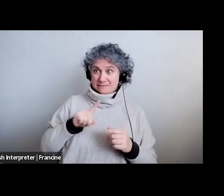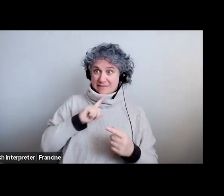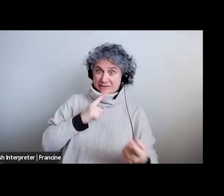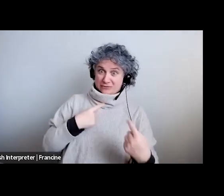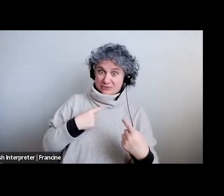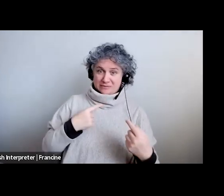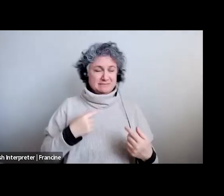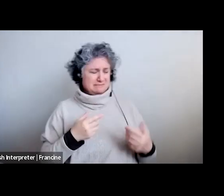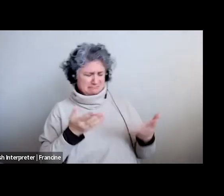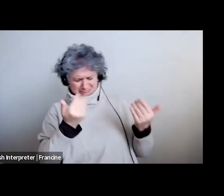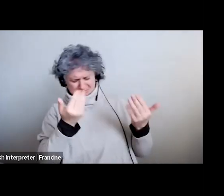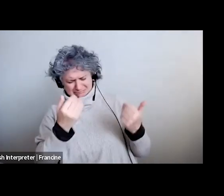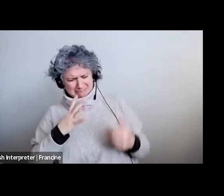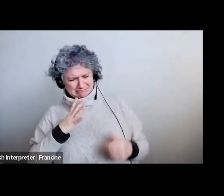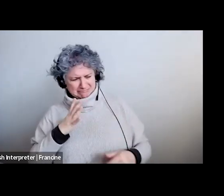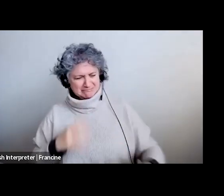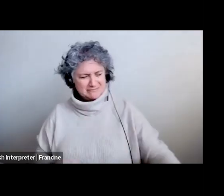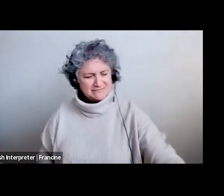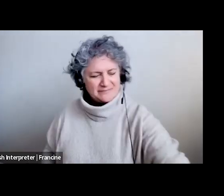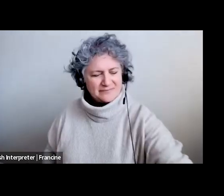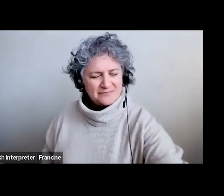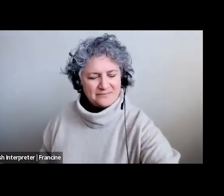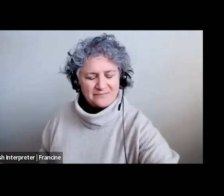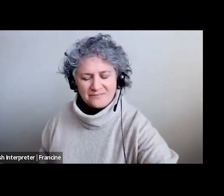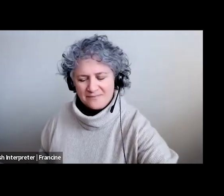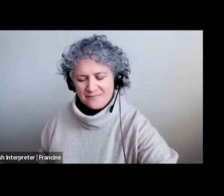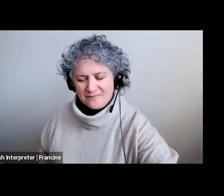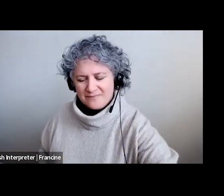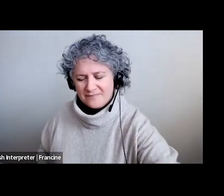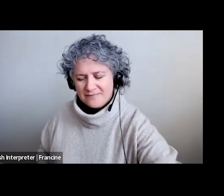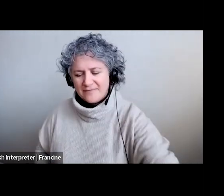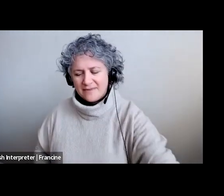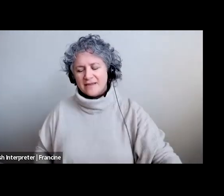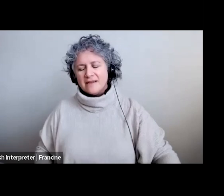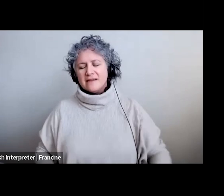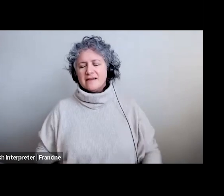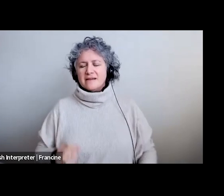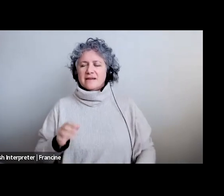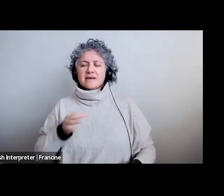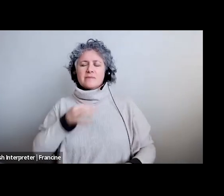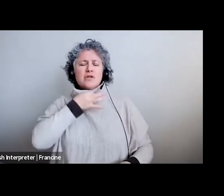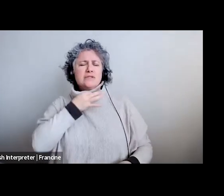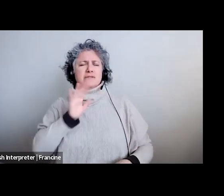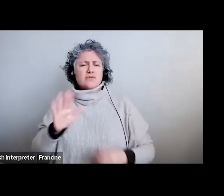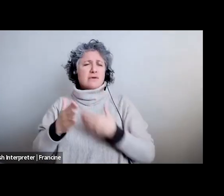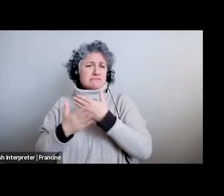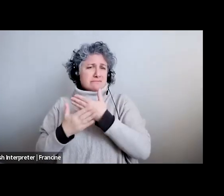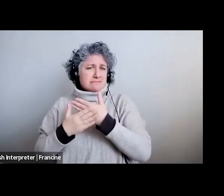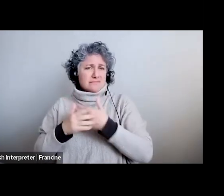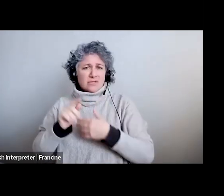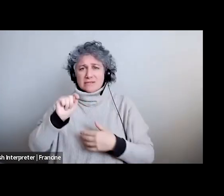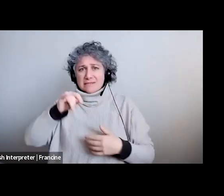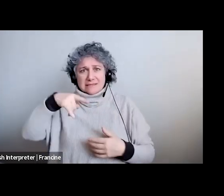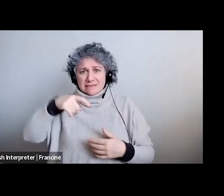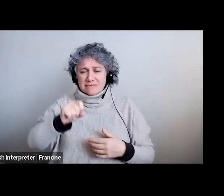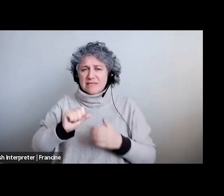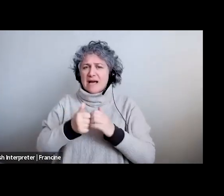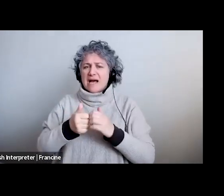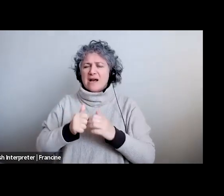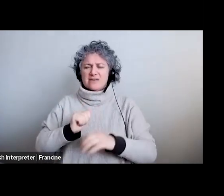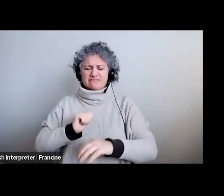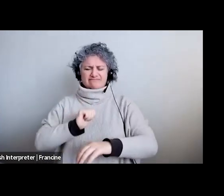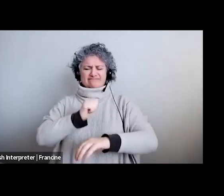what's the what advice or tips can you offer about how to create connection